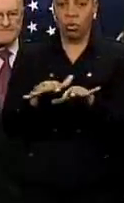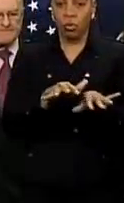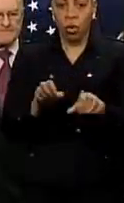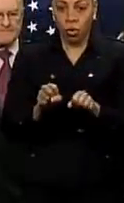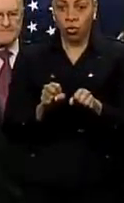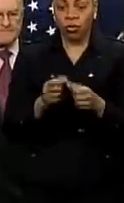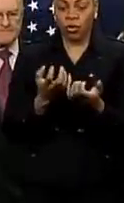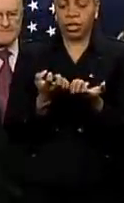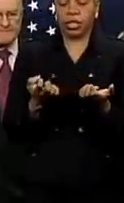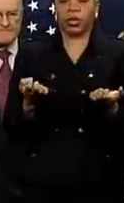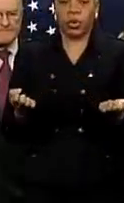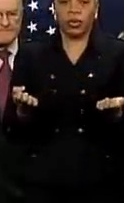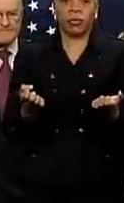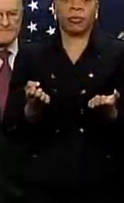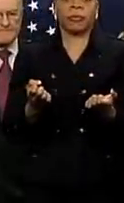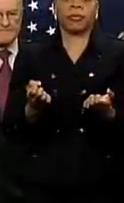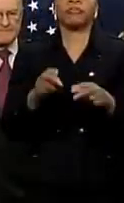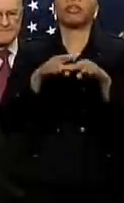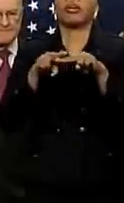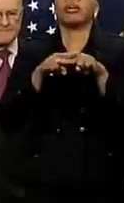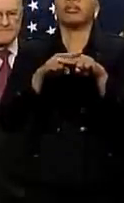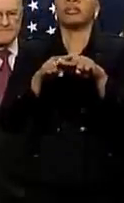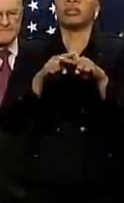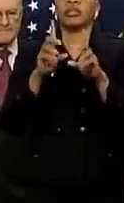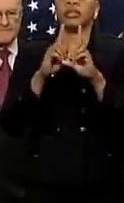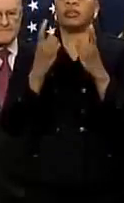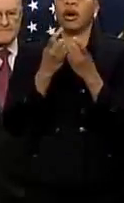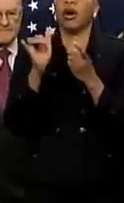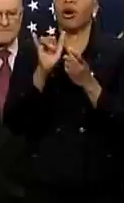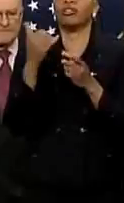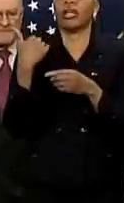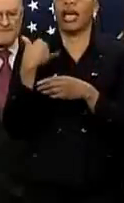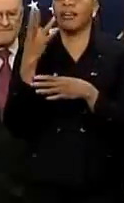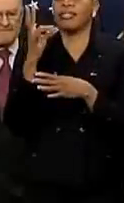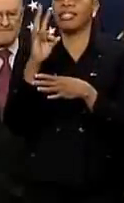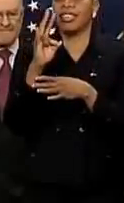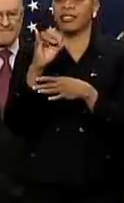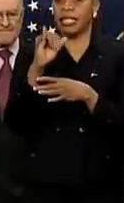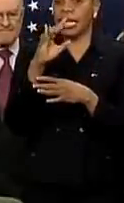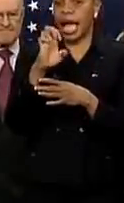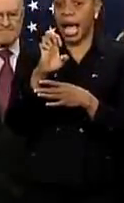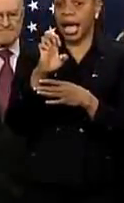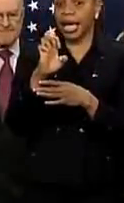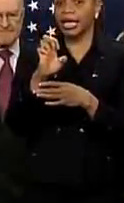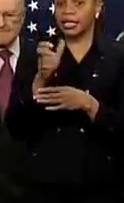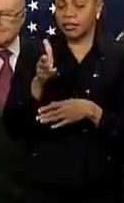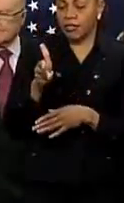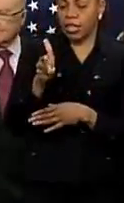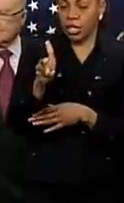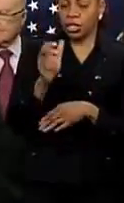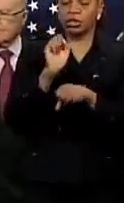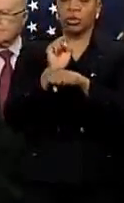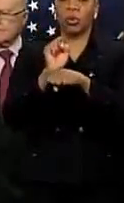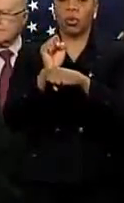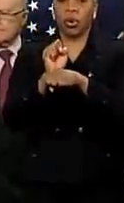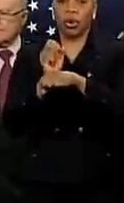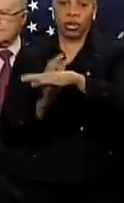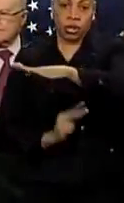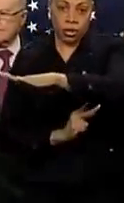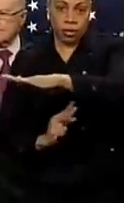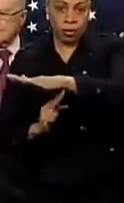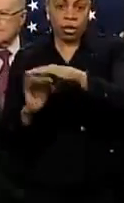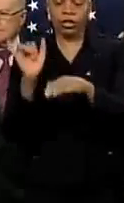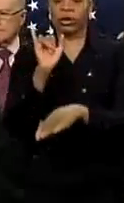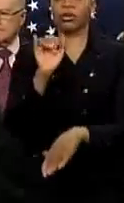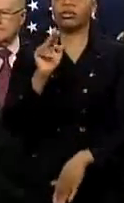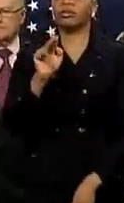The Transportation Department also has 17 anti-icing vehicles working on the roadways on the East River Bridges. And in addition, the